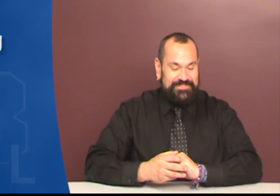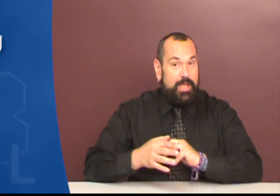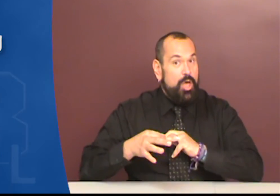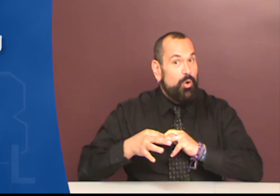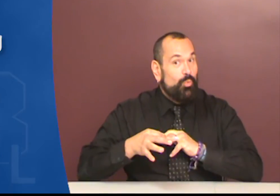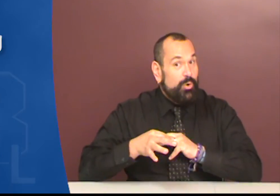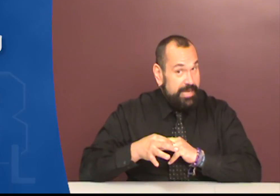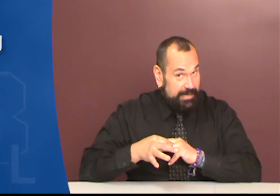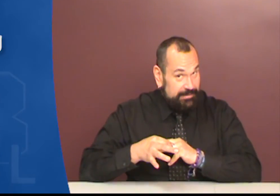Ring.